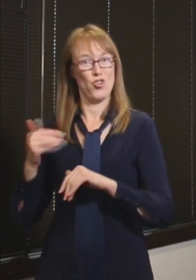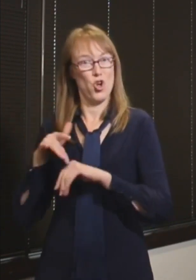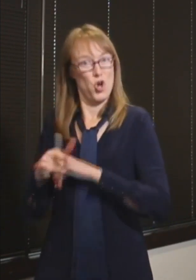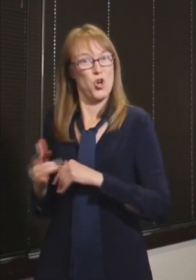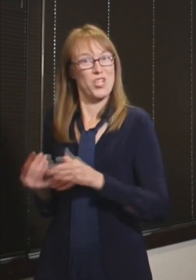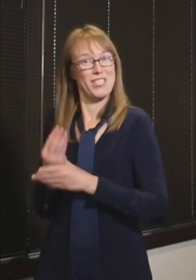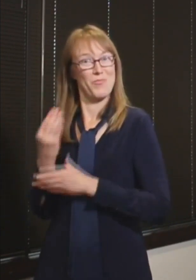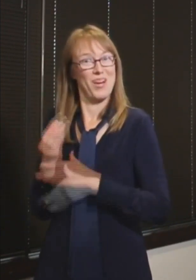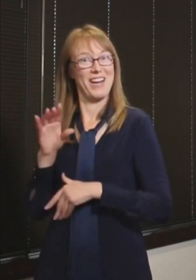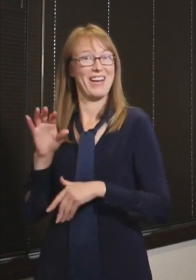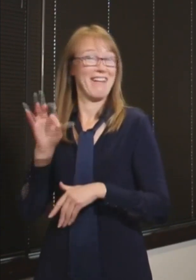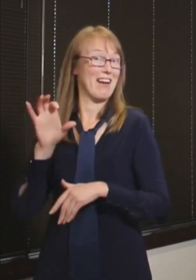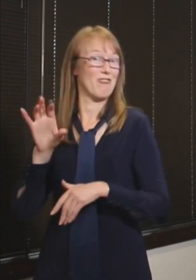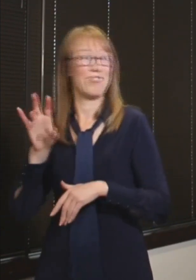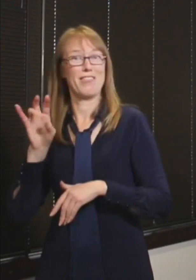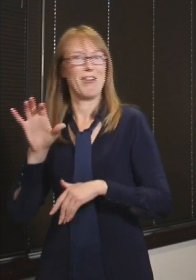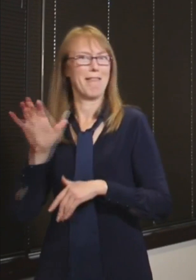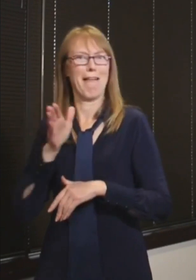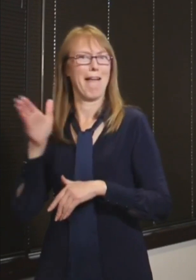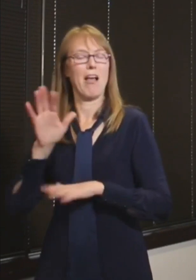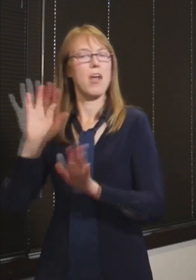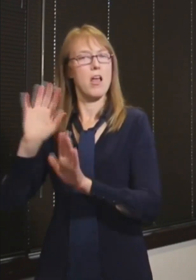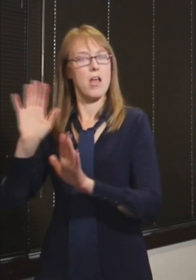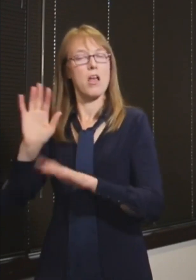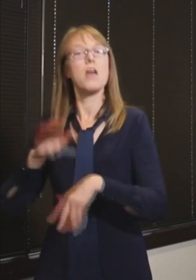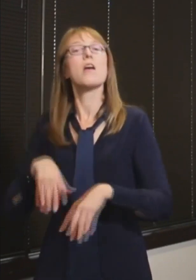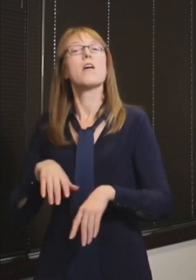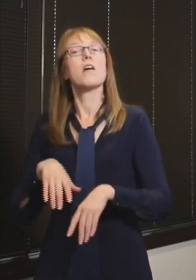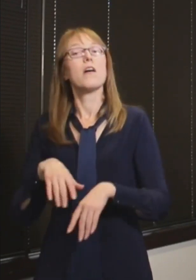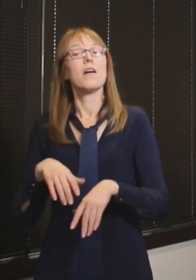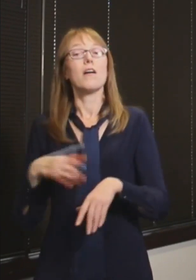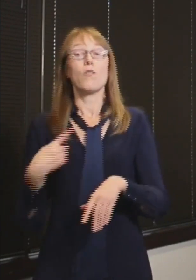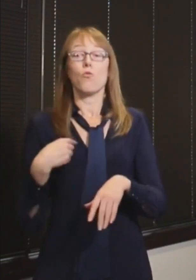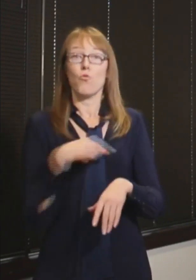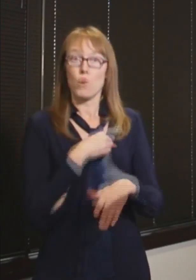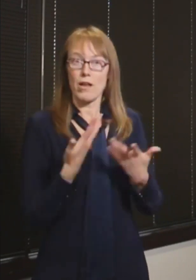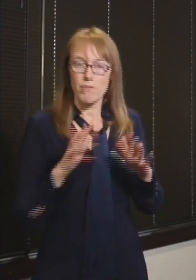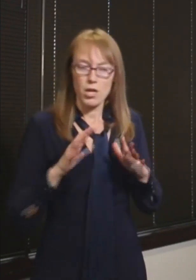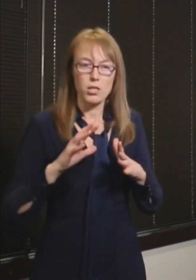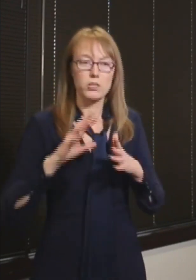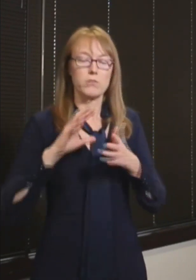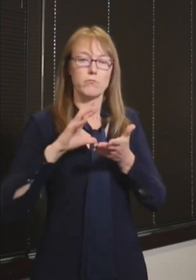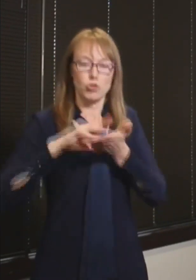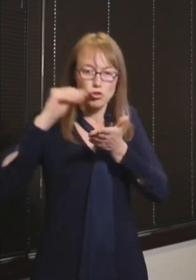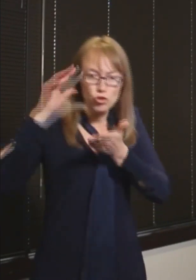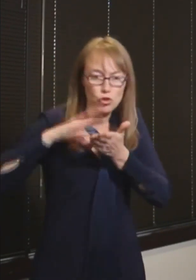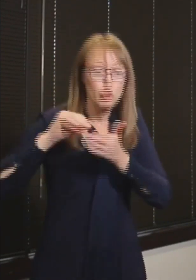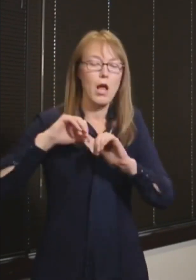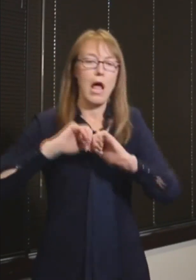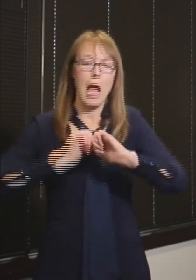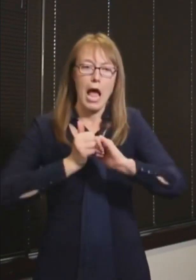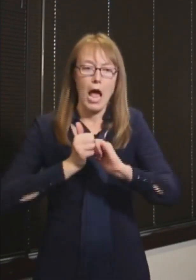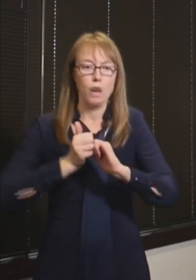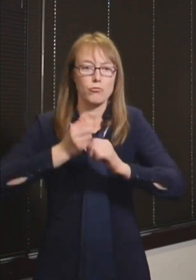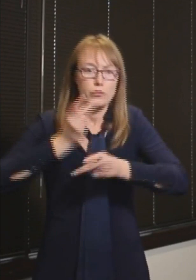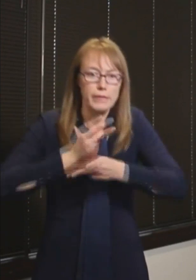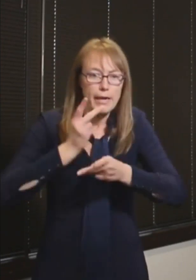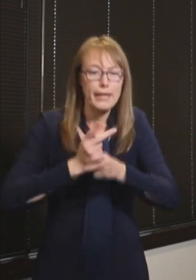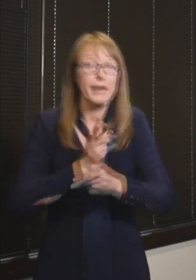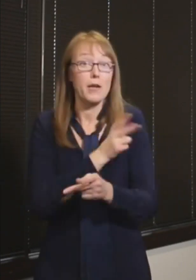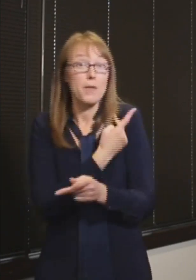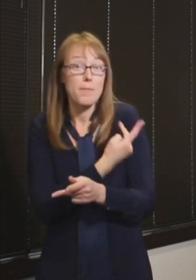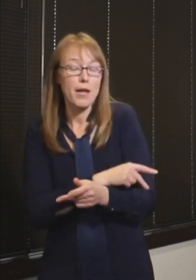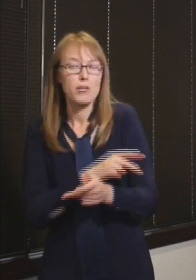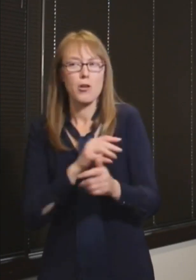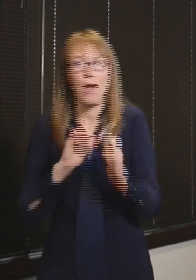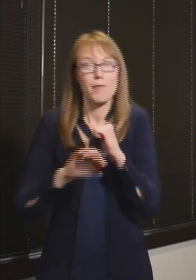pandemic on how to treat patients and how to organize the care, how to properly protect employees and staff and other